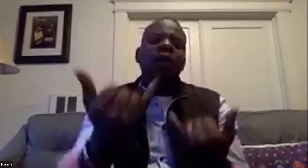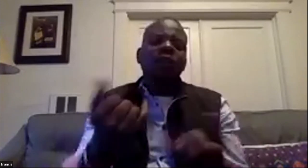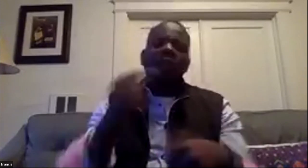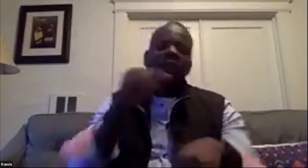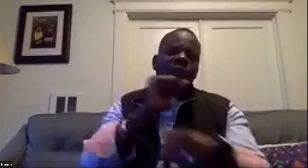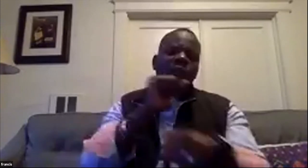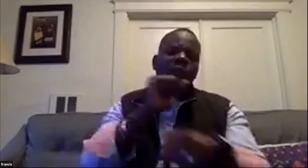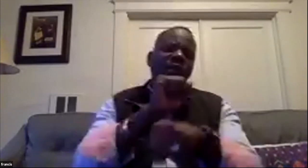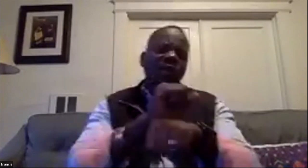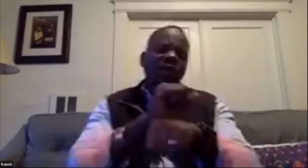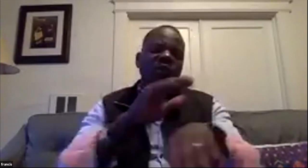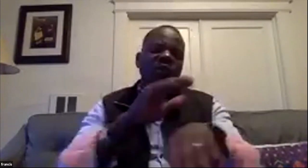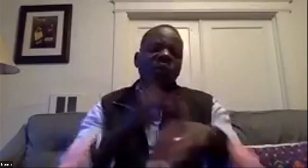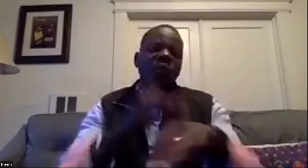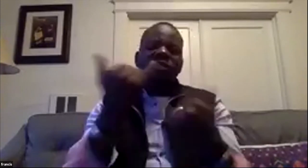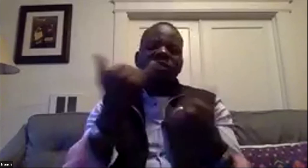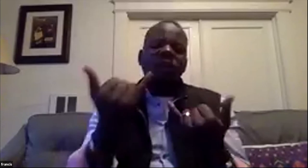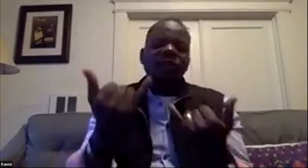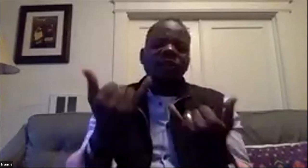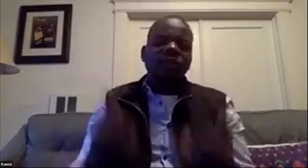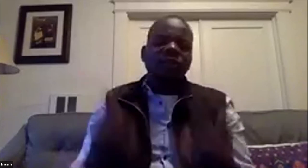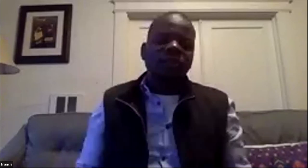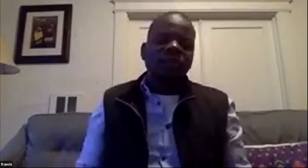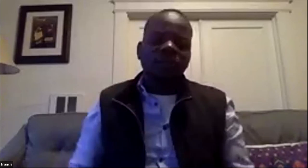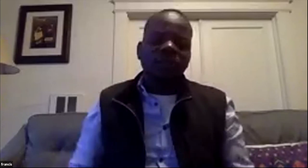um right now